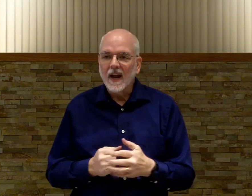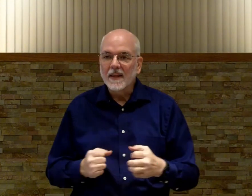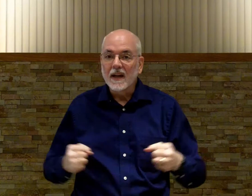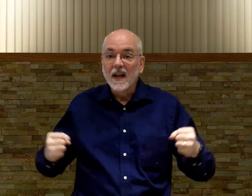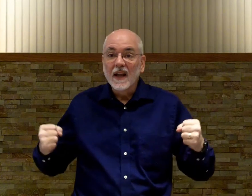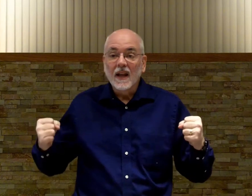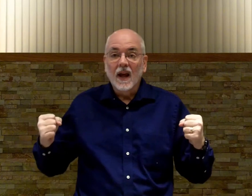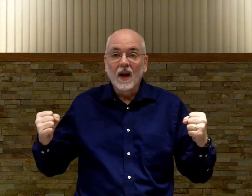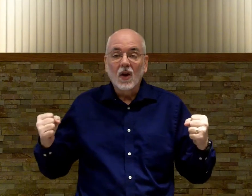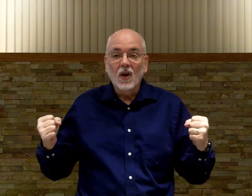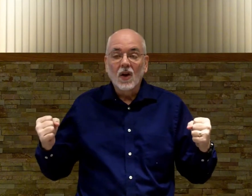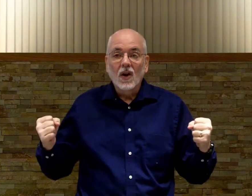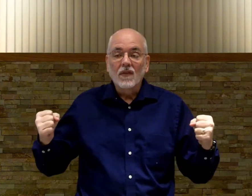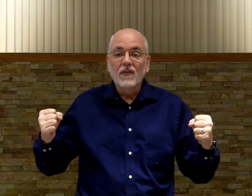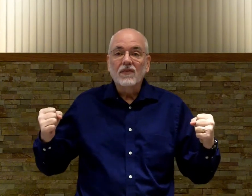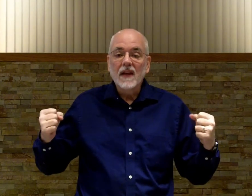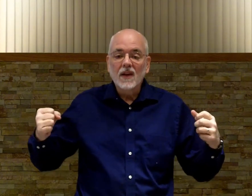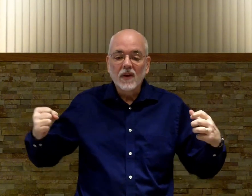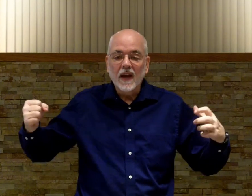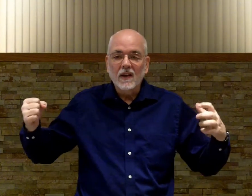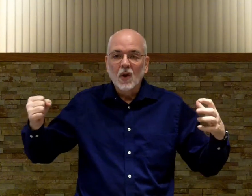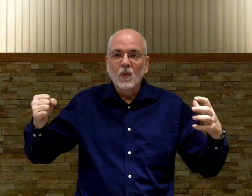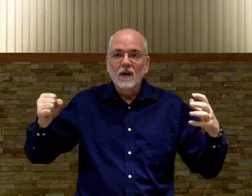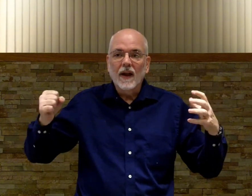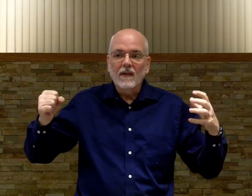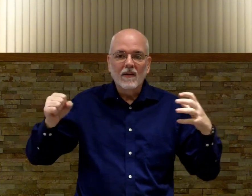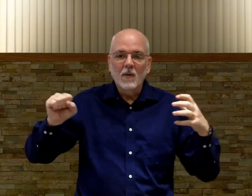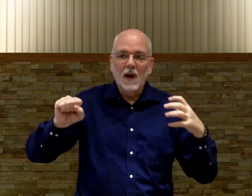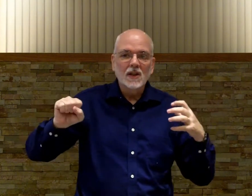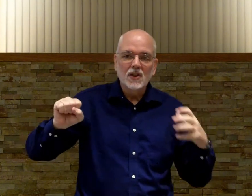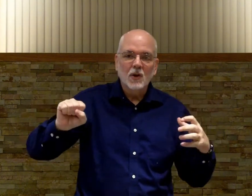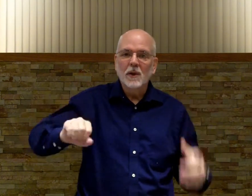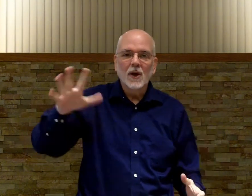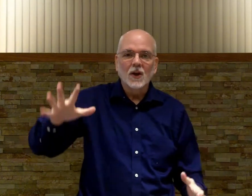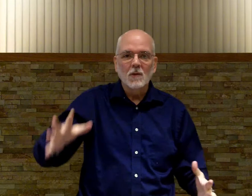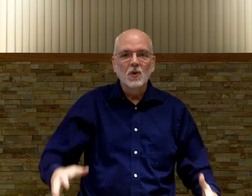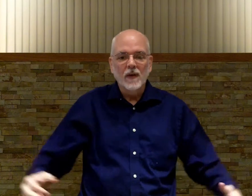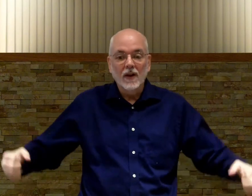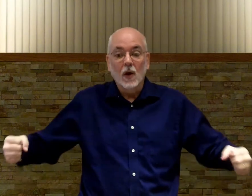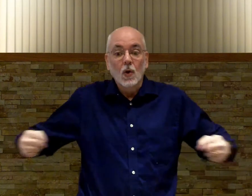of like that uh the feeling you get when that the monster appears in the movie and you go